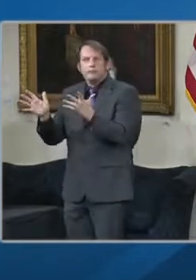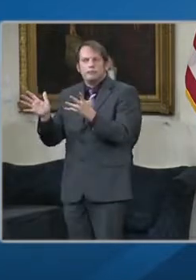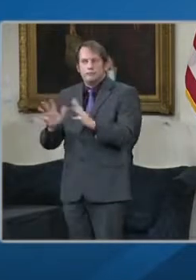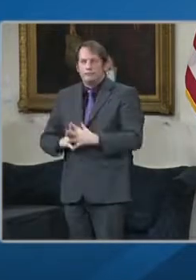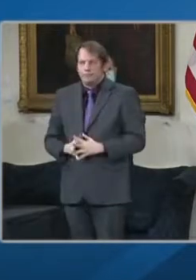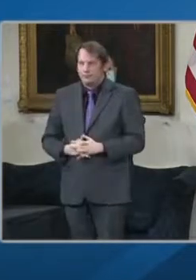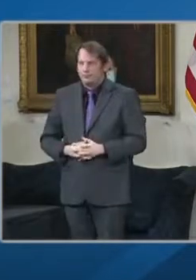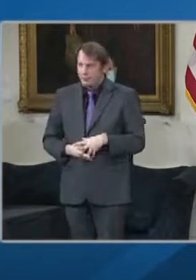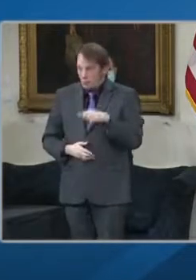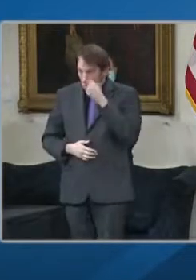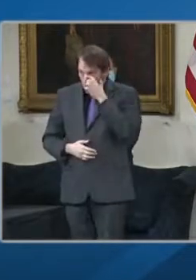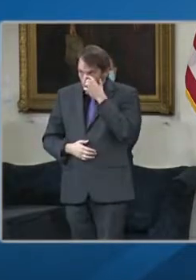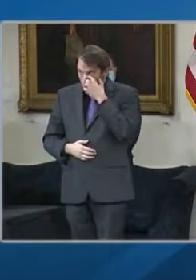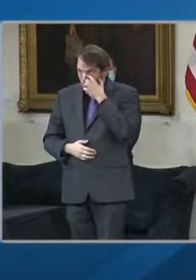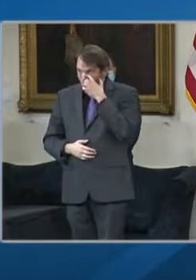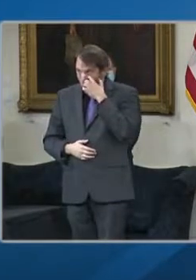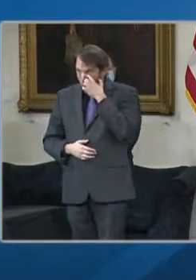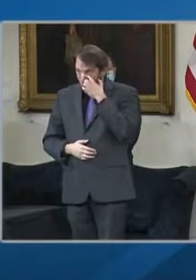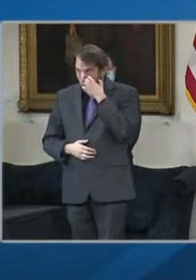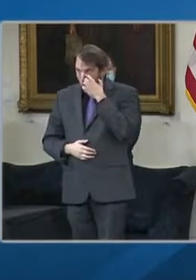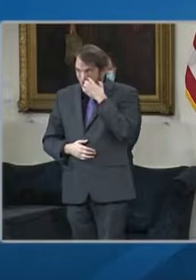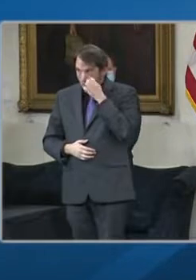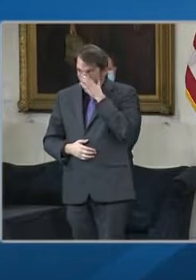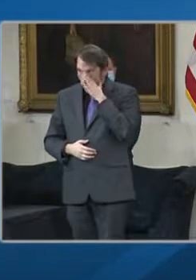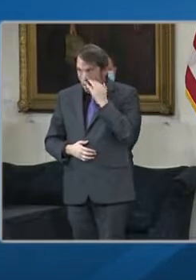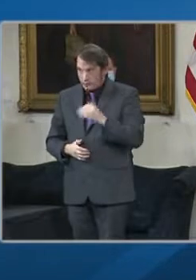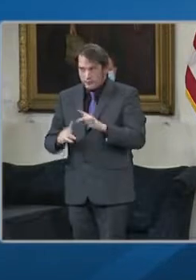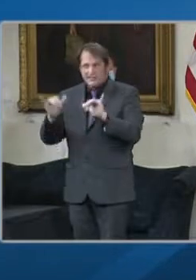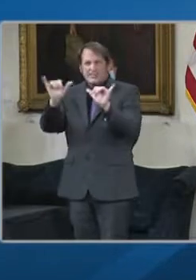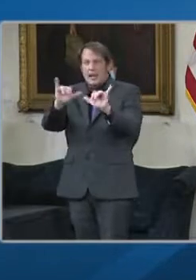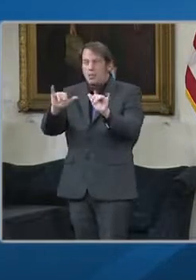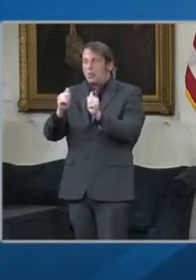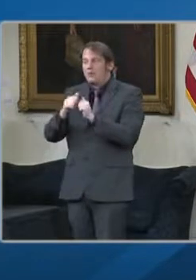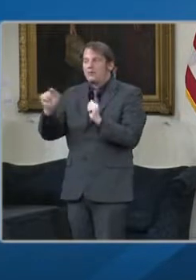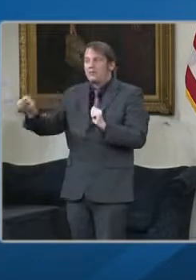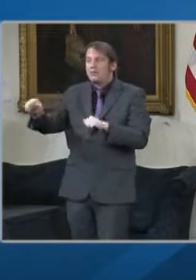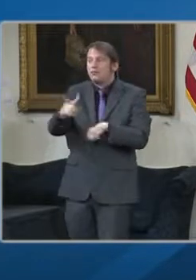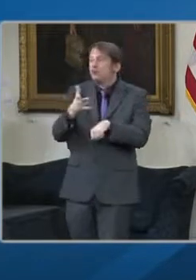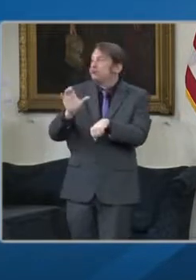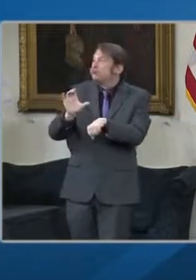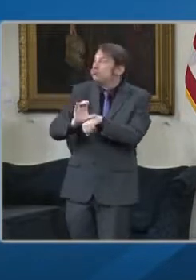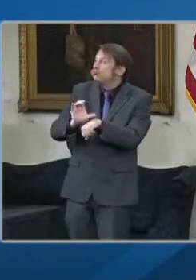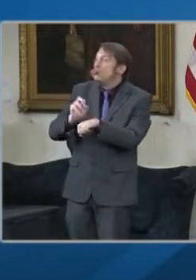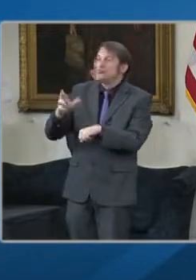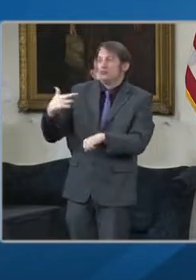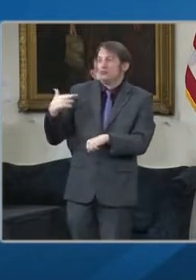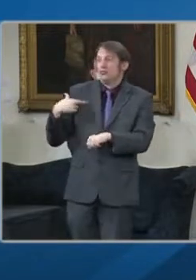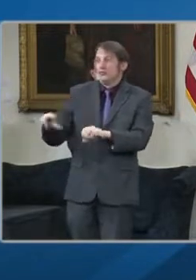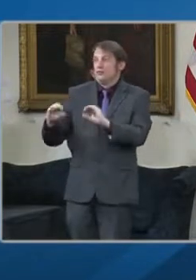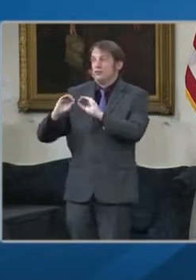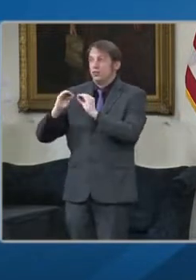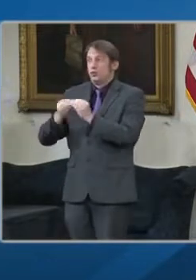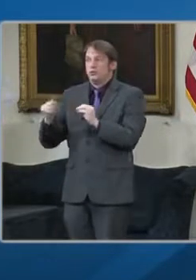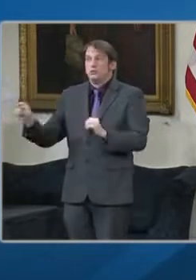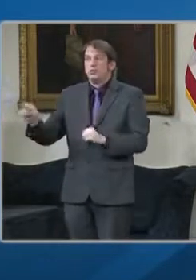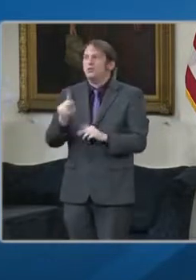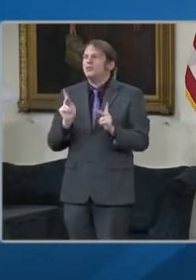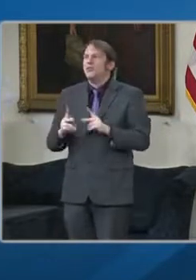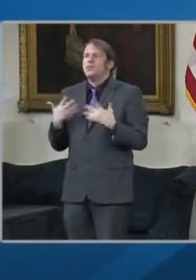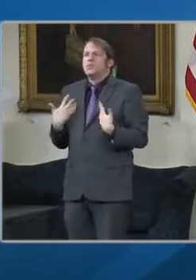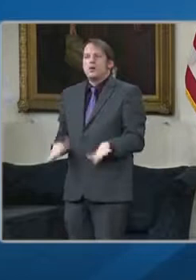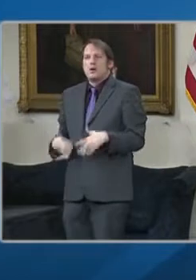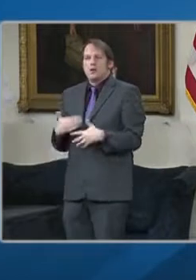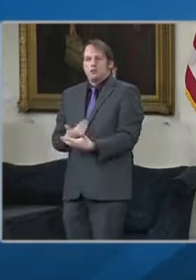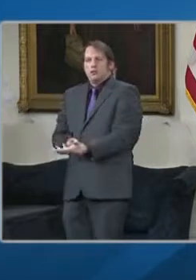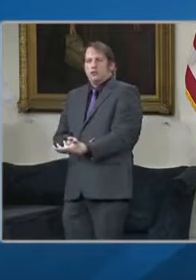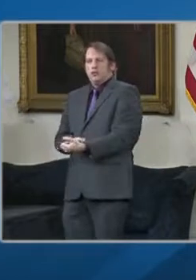demonstrated with our faith, faith based organizations, trusted voices are important and so are hospitals. The trusted